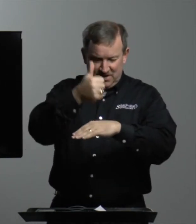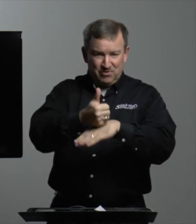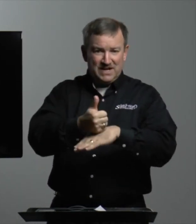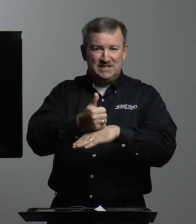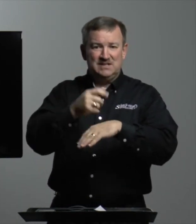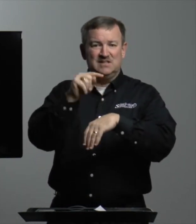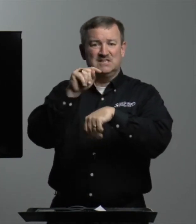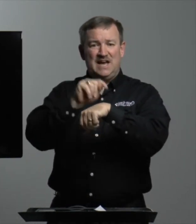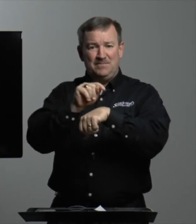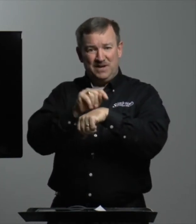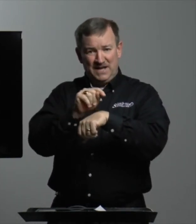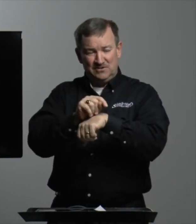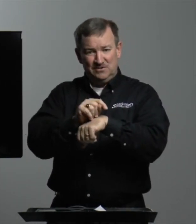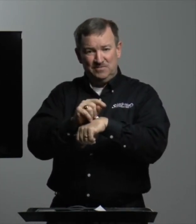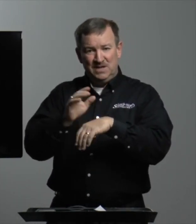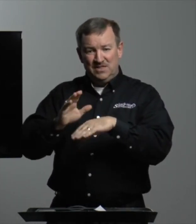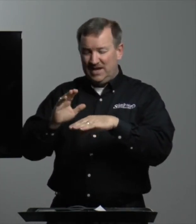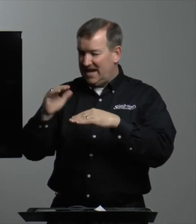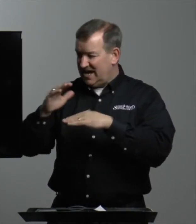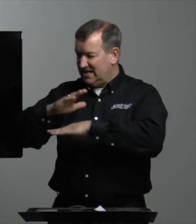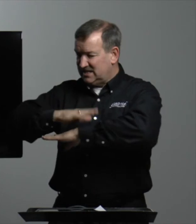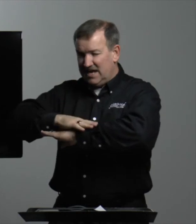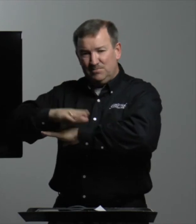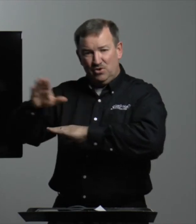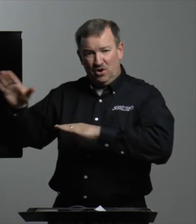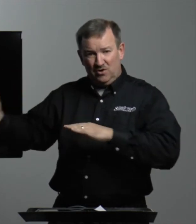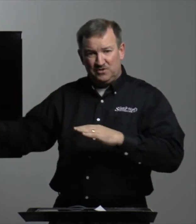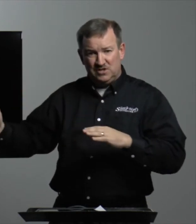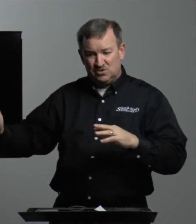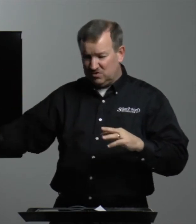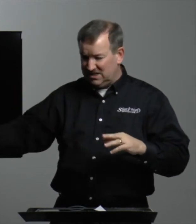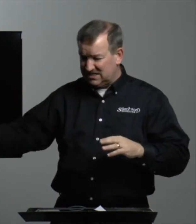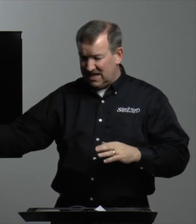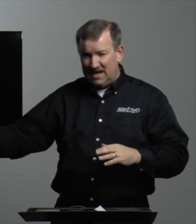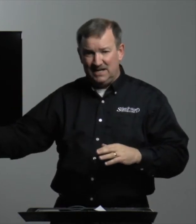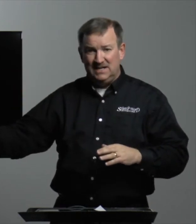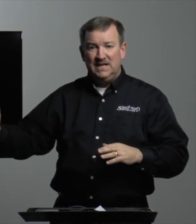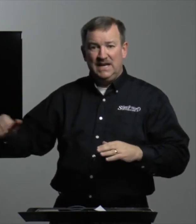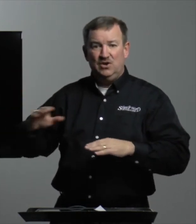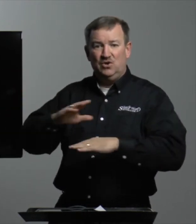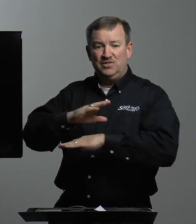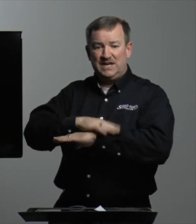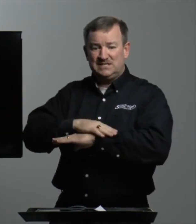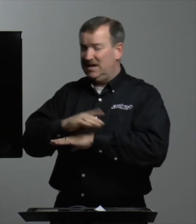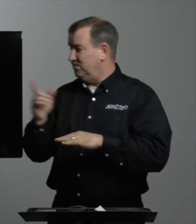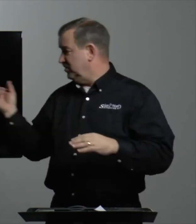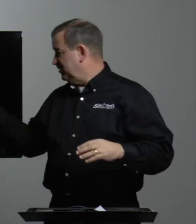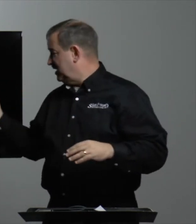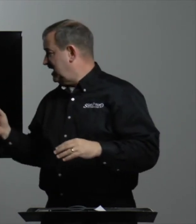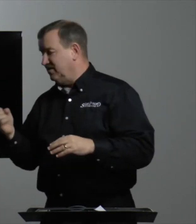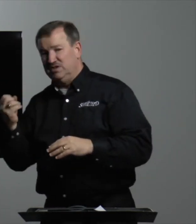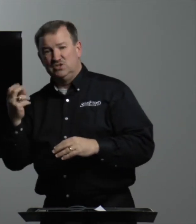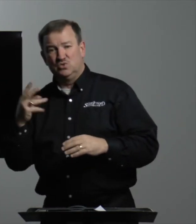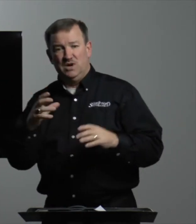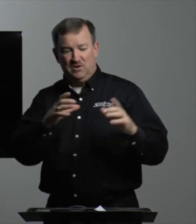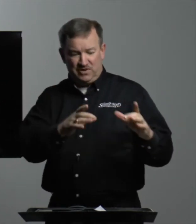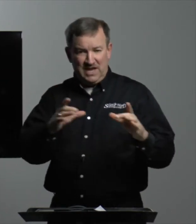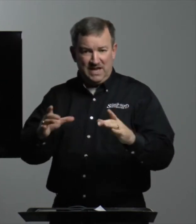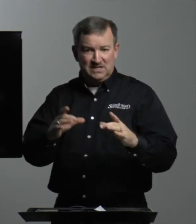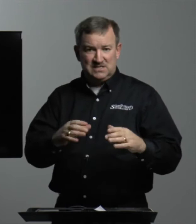erected the tabernacle, they had a table off to this right side. And on that table, they would have these 12 cakes